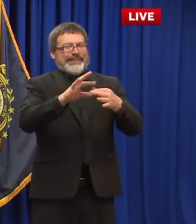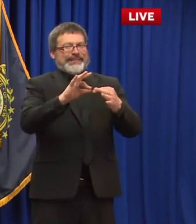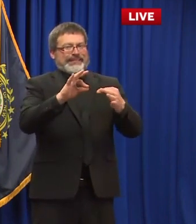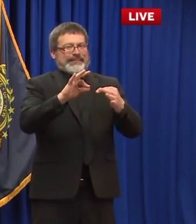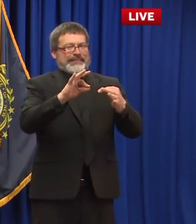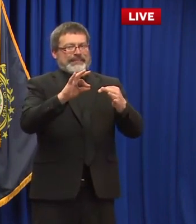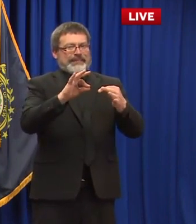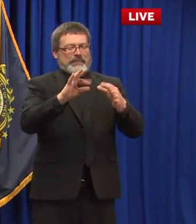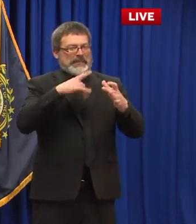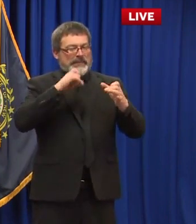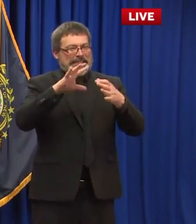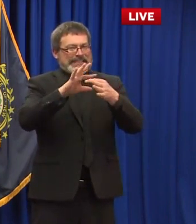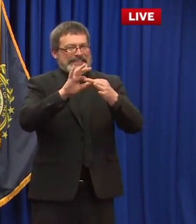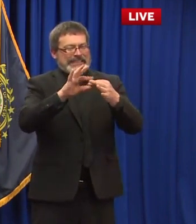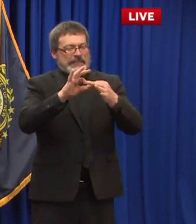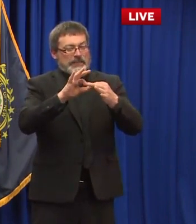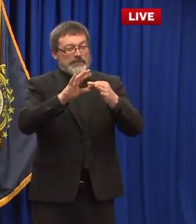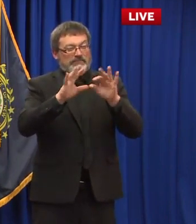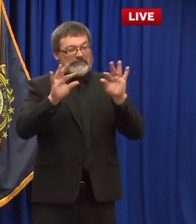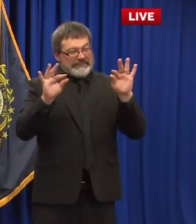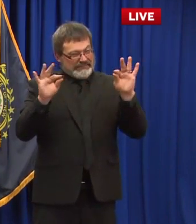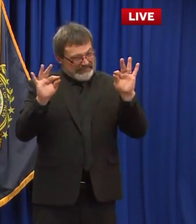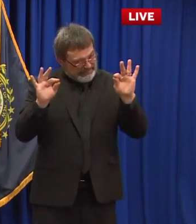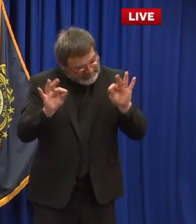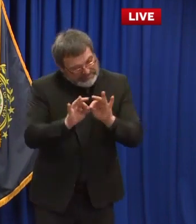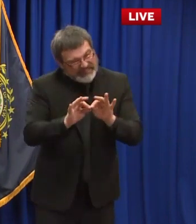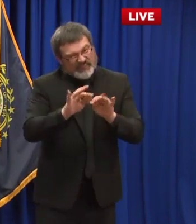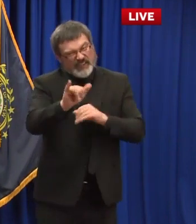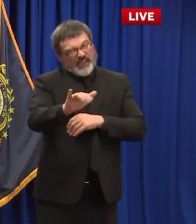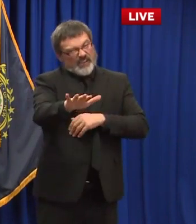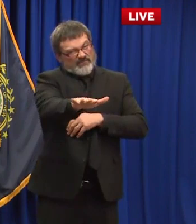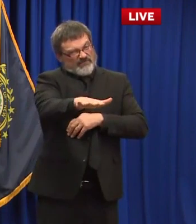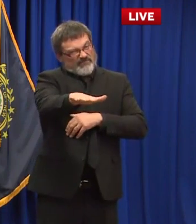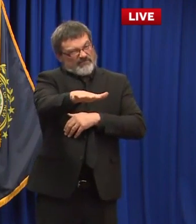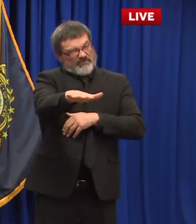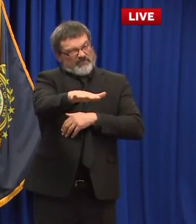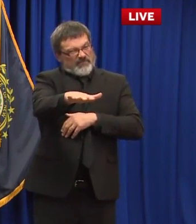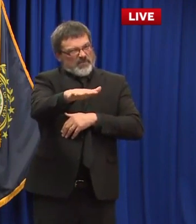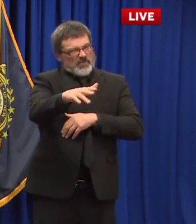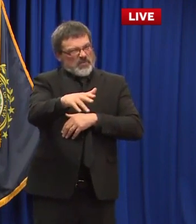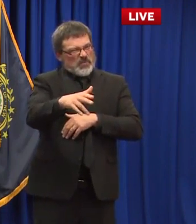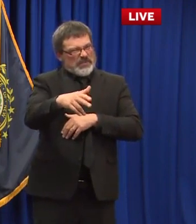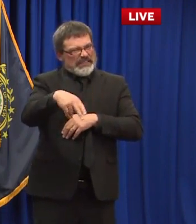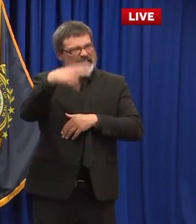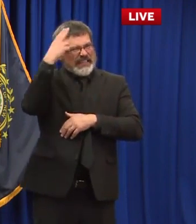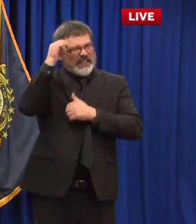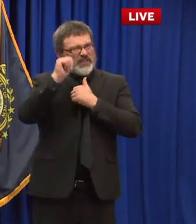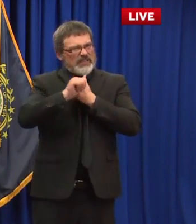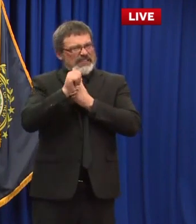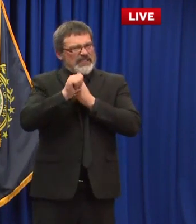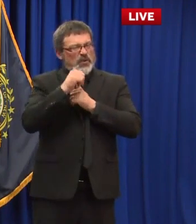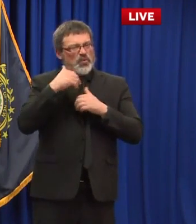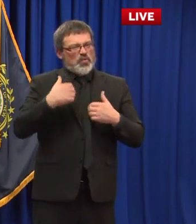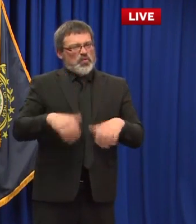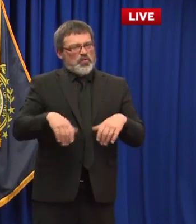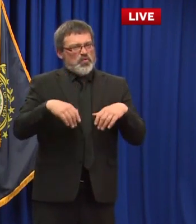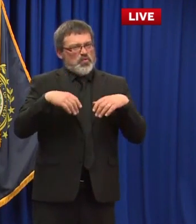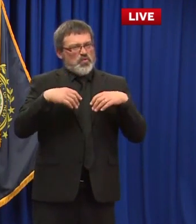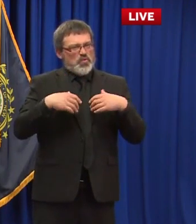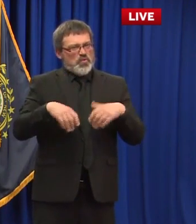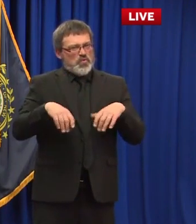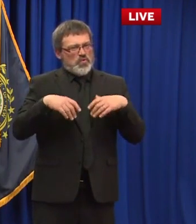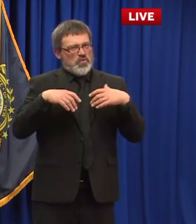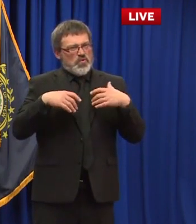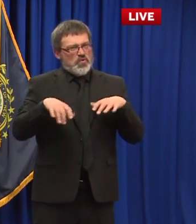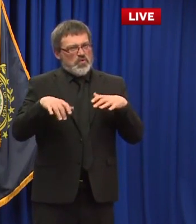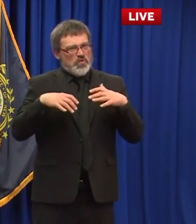uh there's individuals in a lot of these facilities um you know other than the staff they've really been alone there's a mental health aspect to it they want to see family family